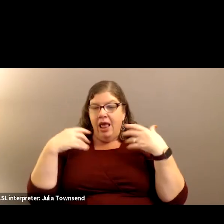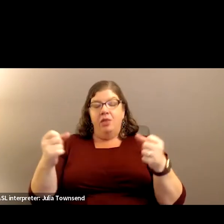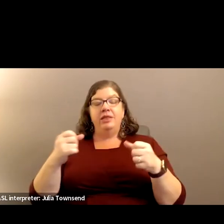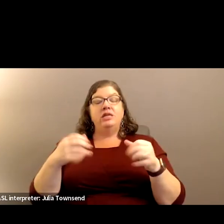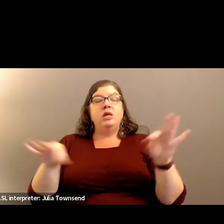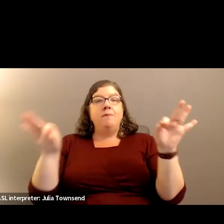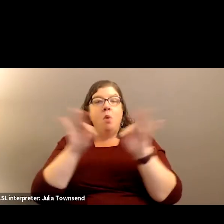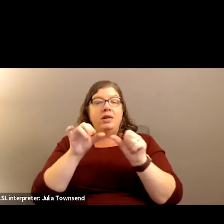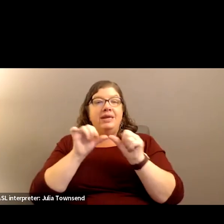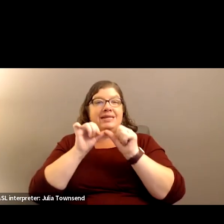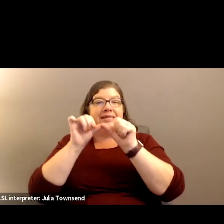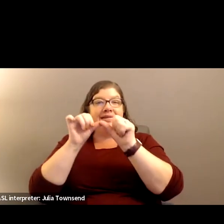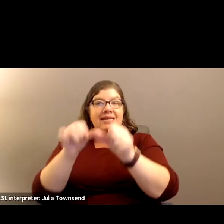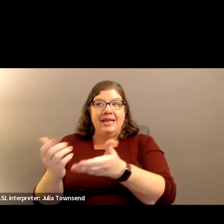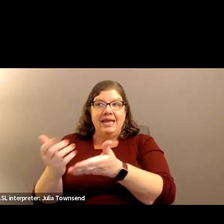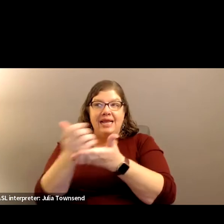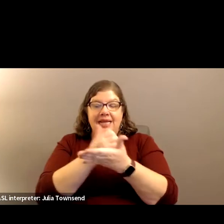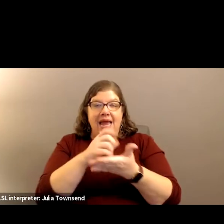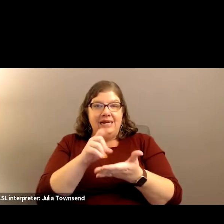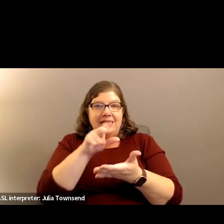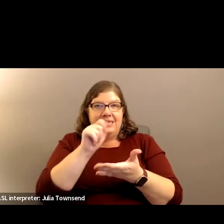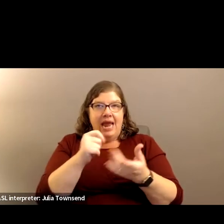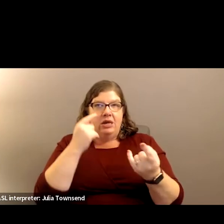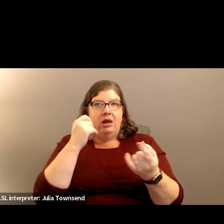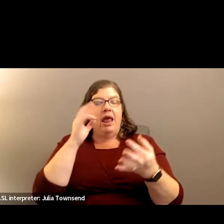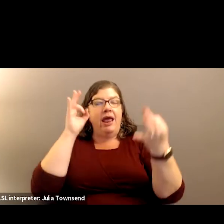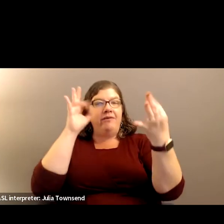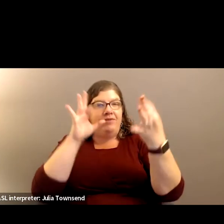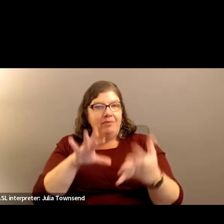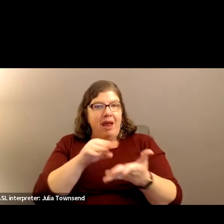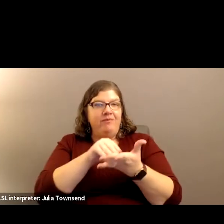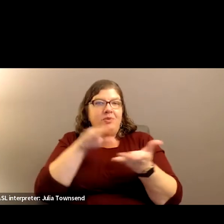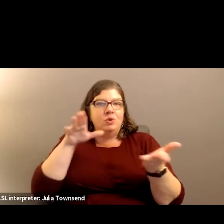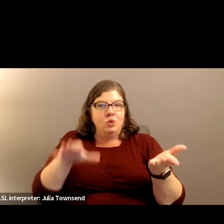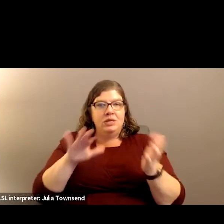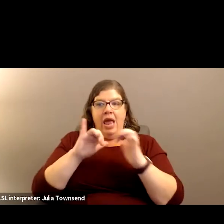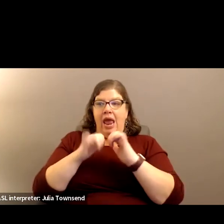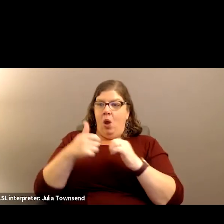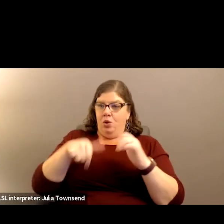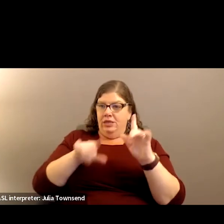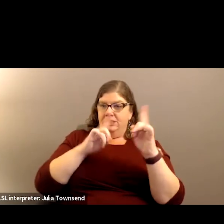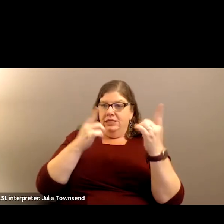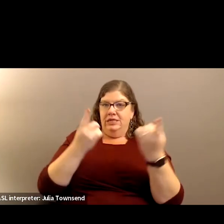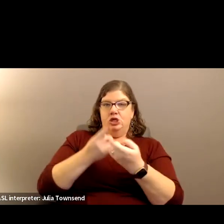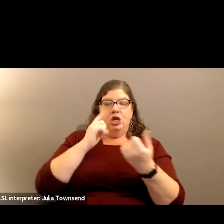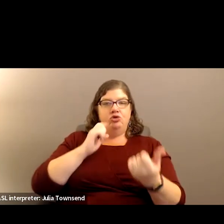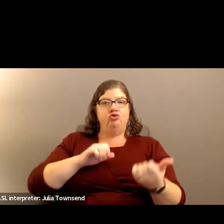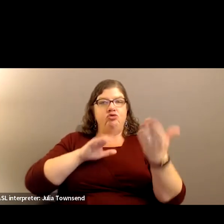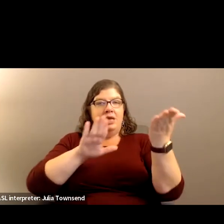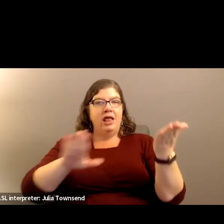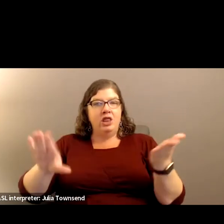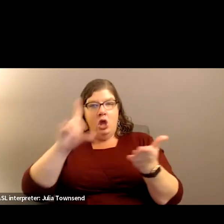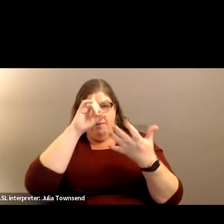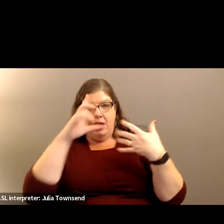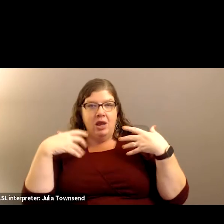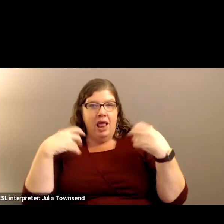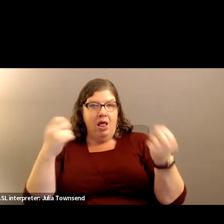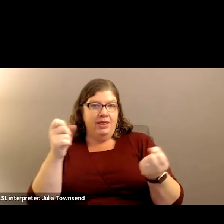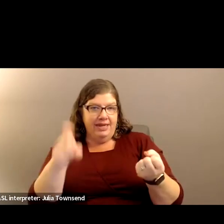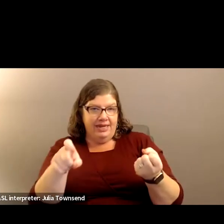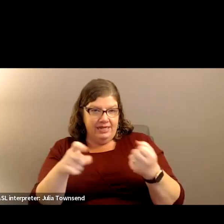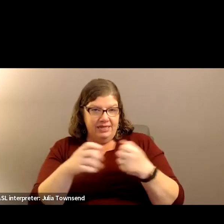data and reflections from students on how, as a district, we are addressing their mental health needs.